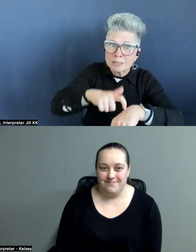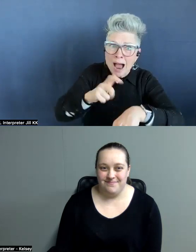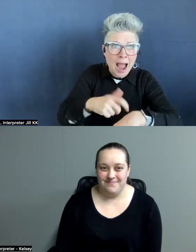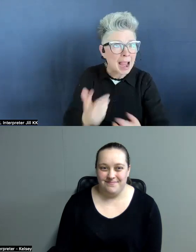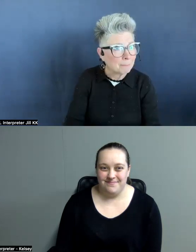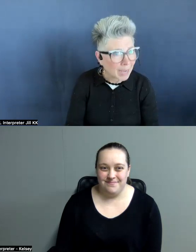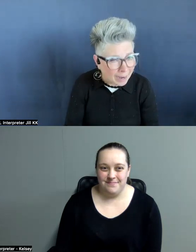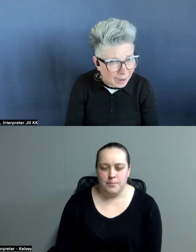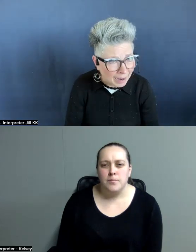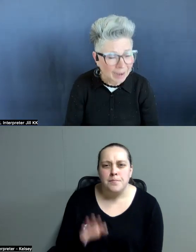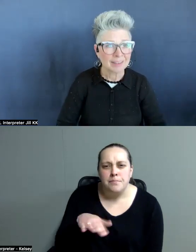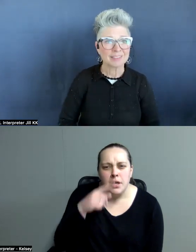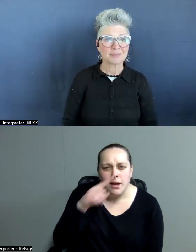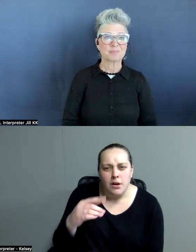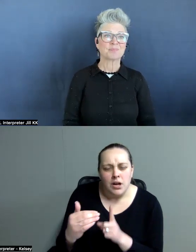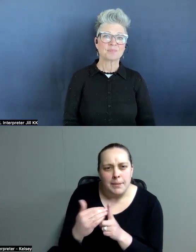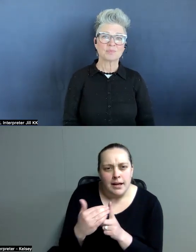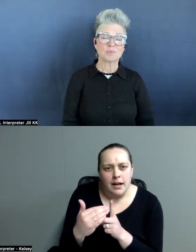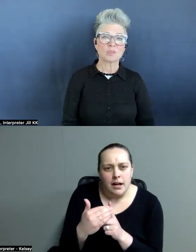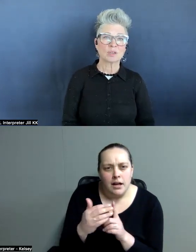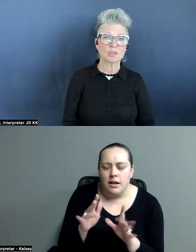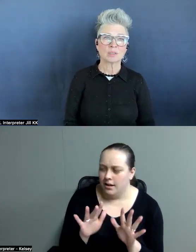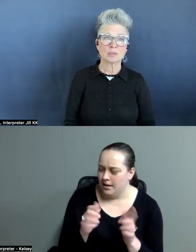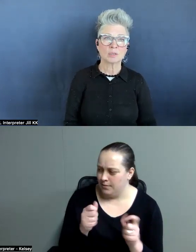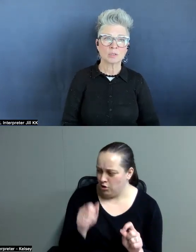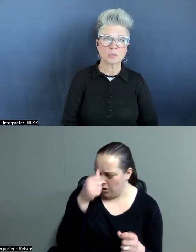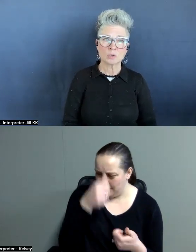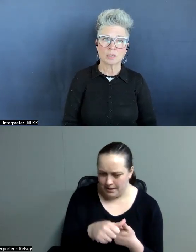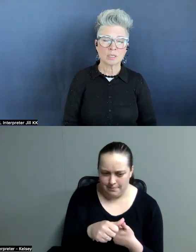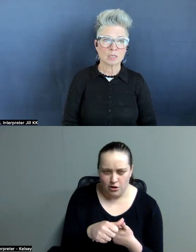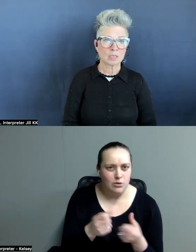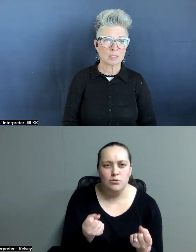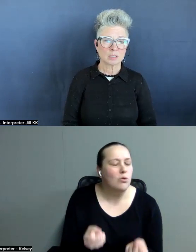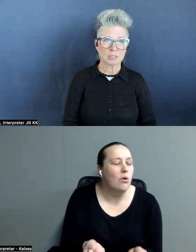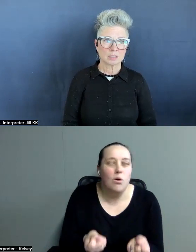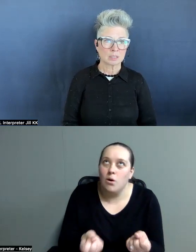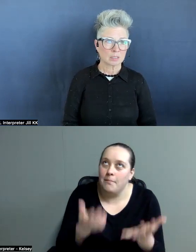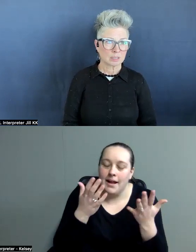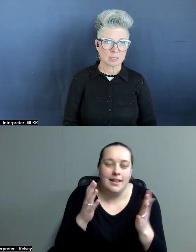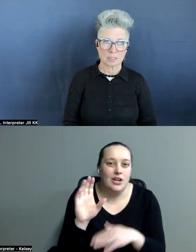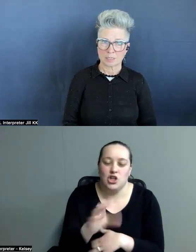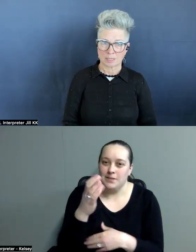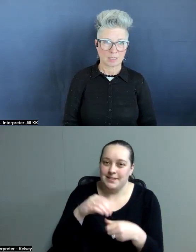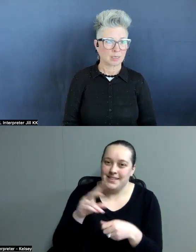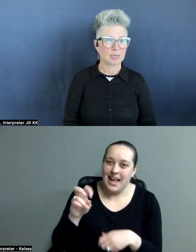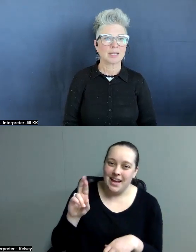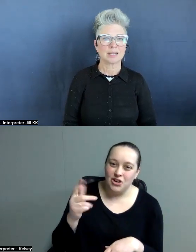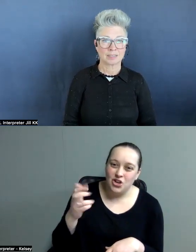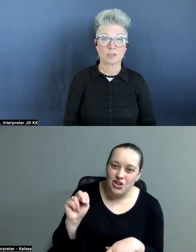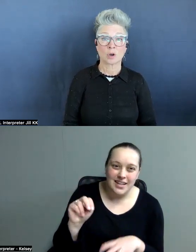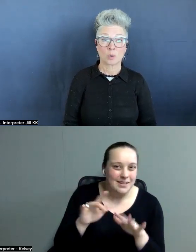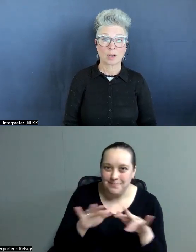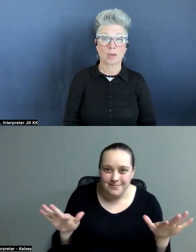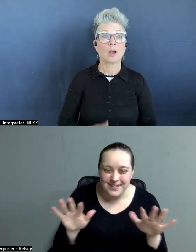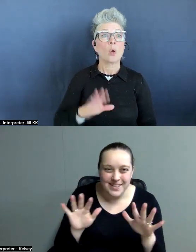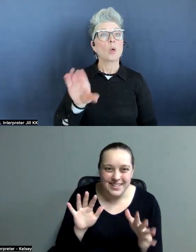Remind me who, and I'm trying to remember, there's so many Christmas in Evergreen or Christmas Joy.